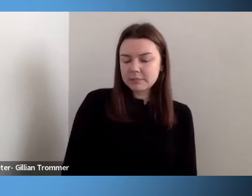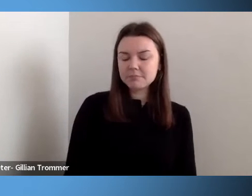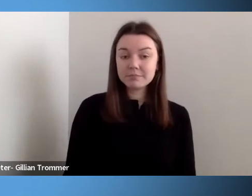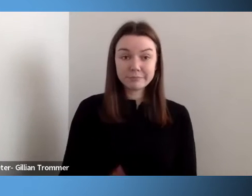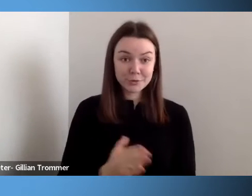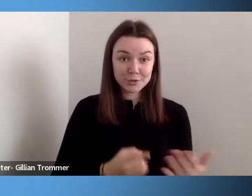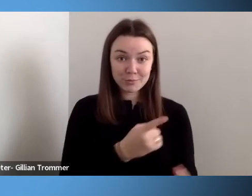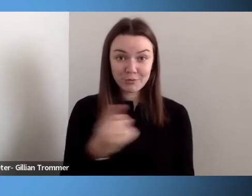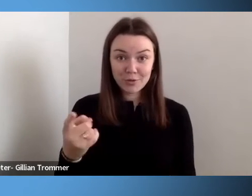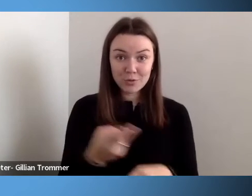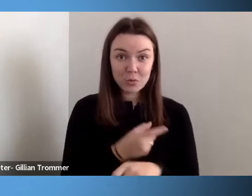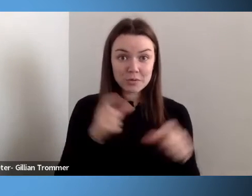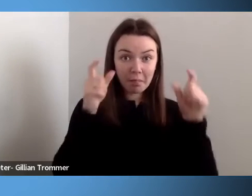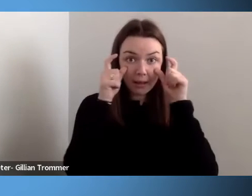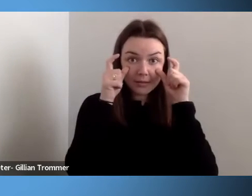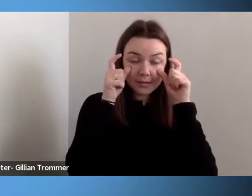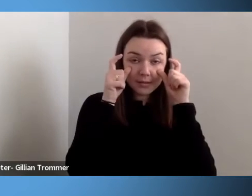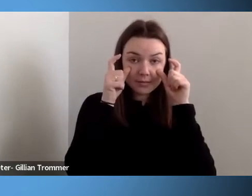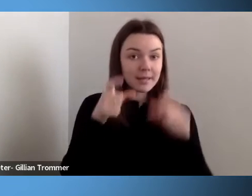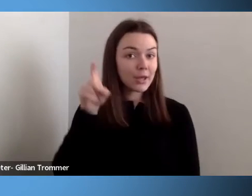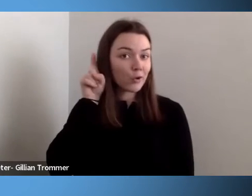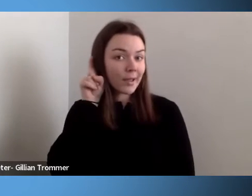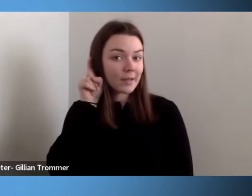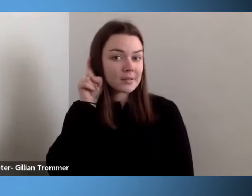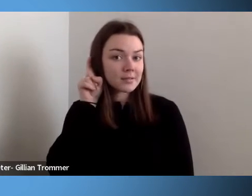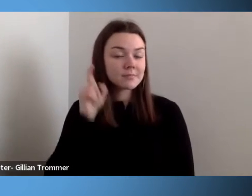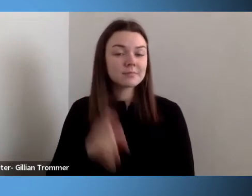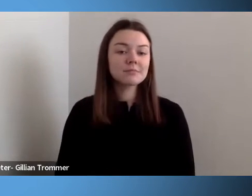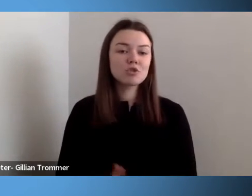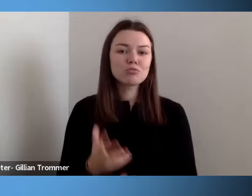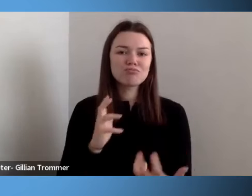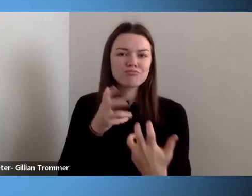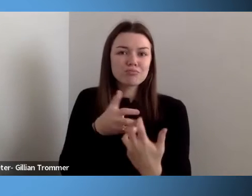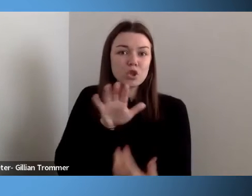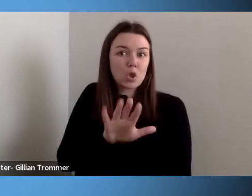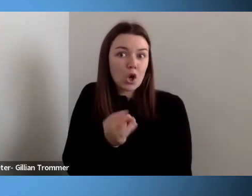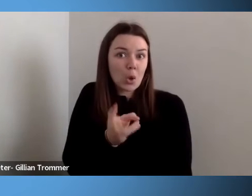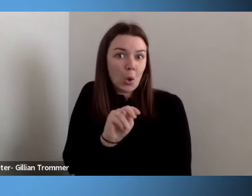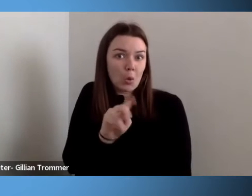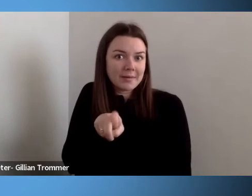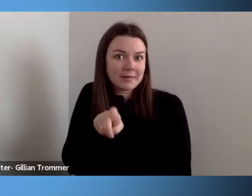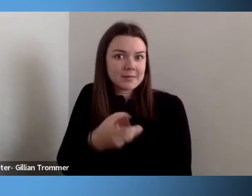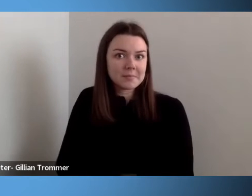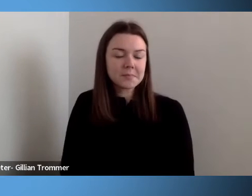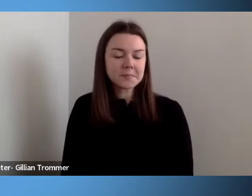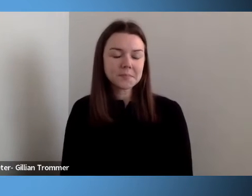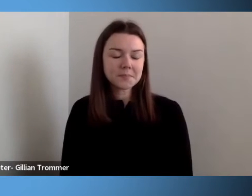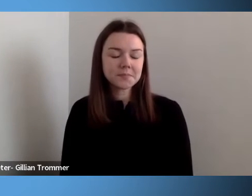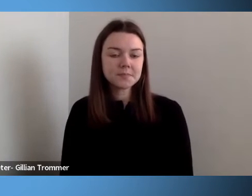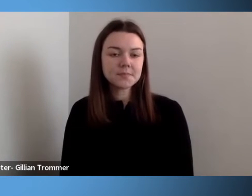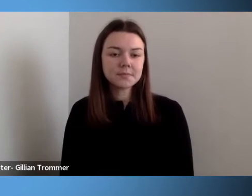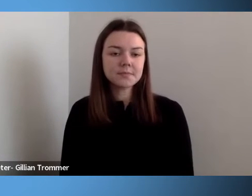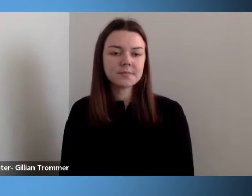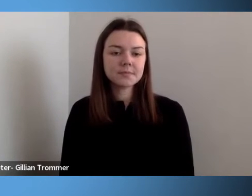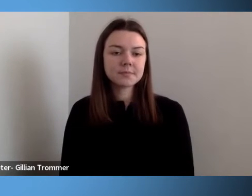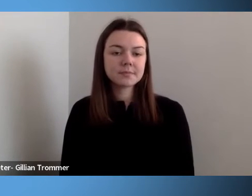hearing aids to accommodate your own particular needs. So, how many of you are